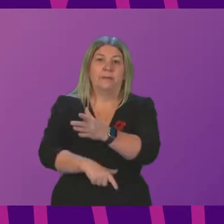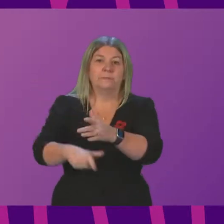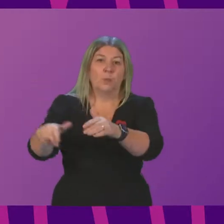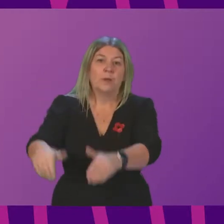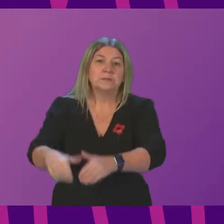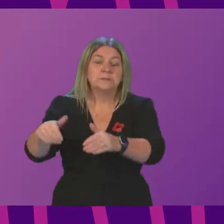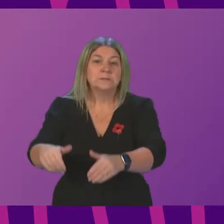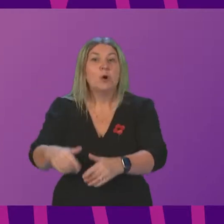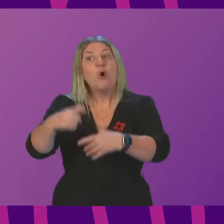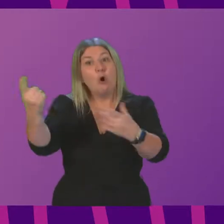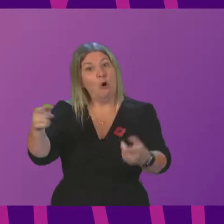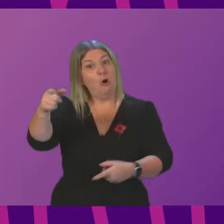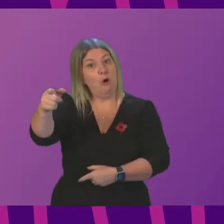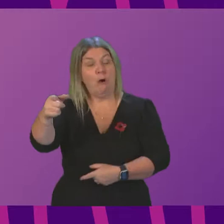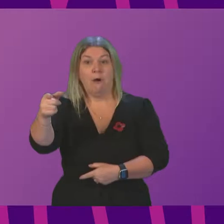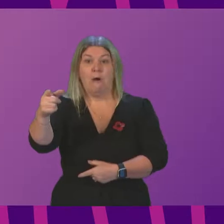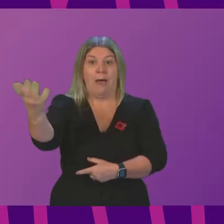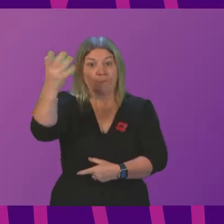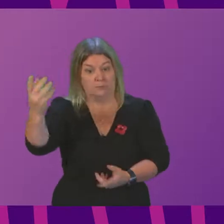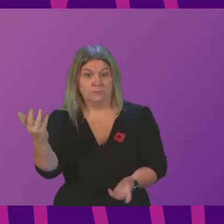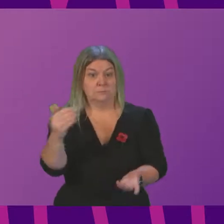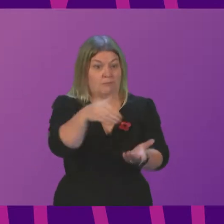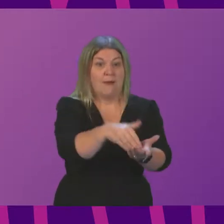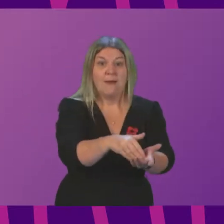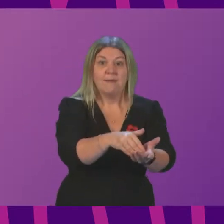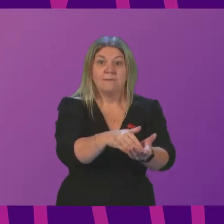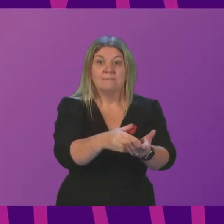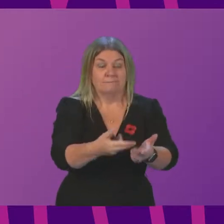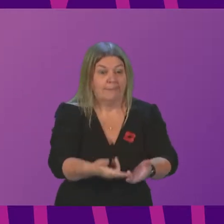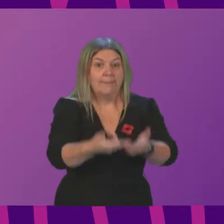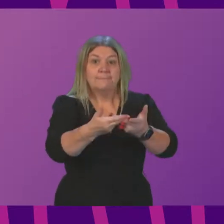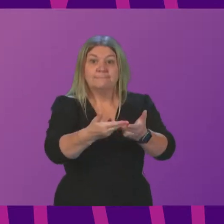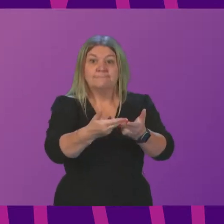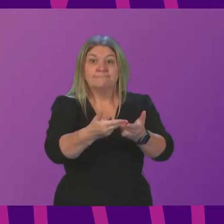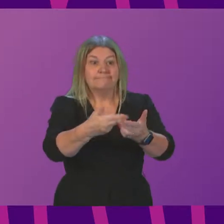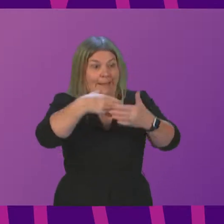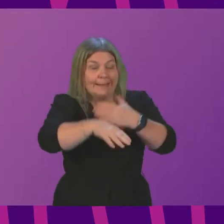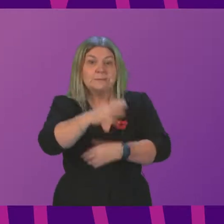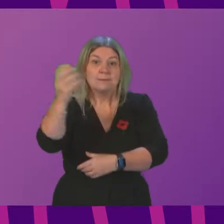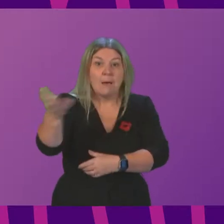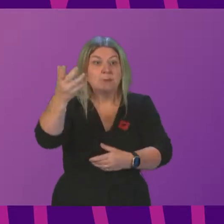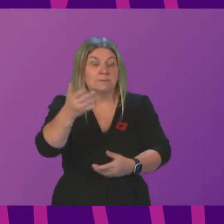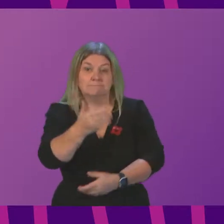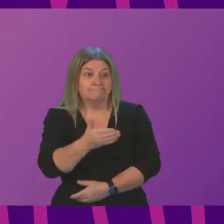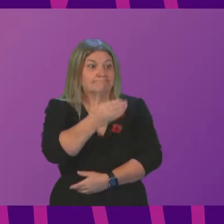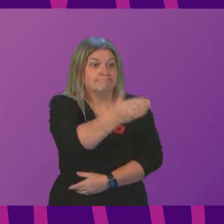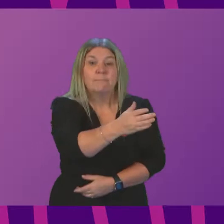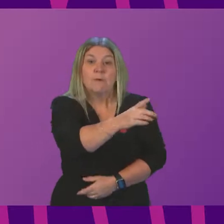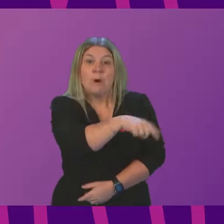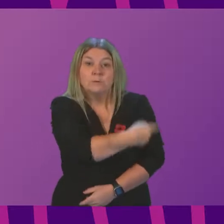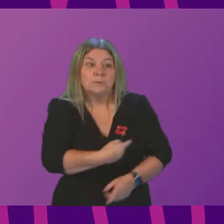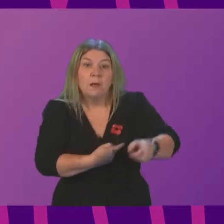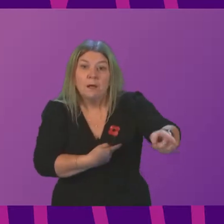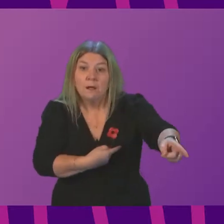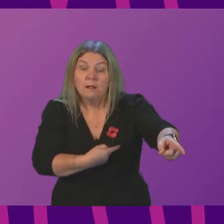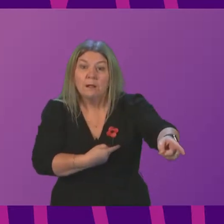waiting to be seen. The support announced by the Government in September is not good enough and isn't making a difference. So when will